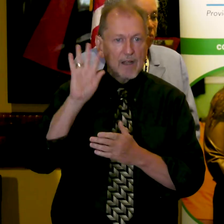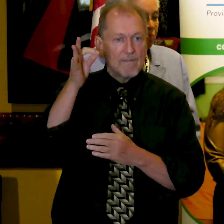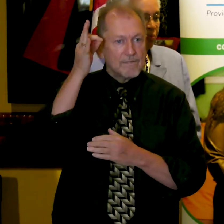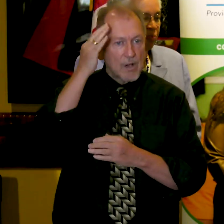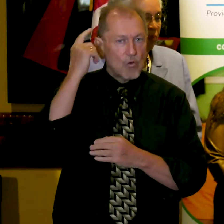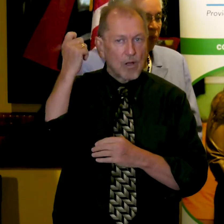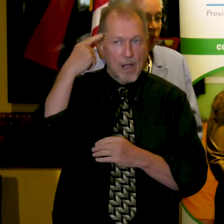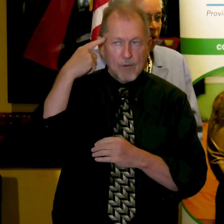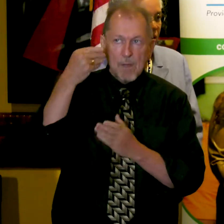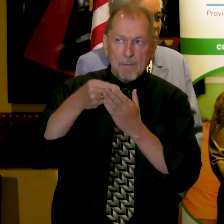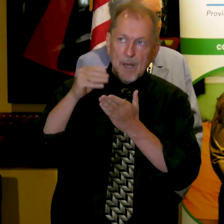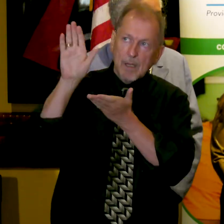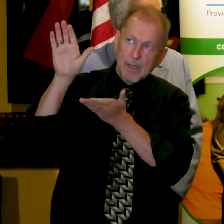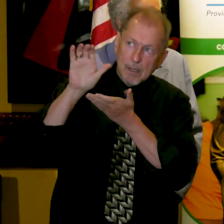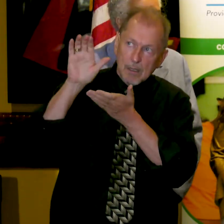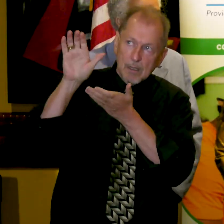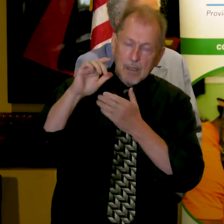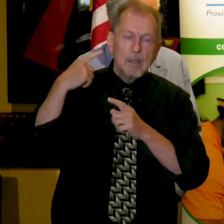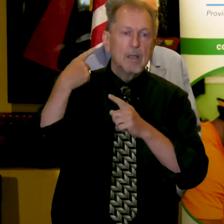government, it's been also incredible.